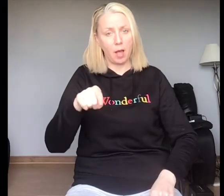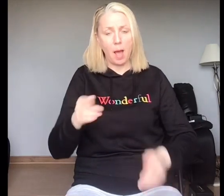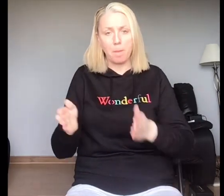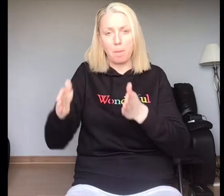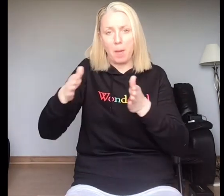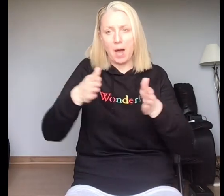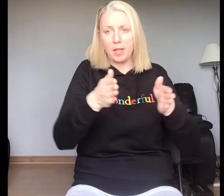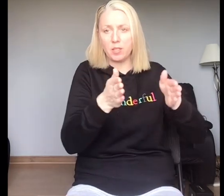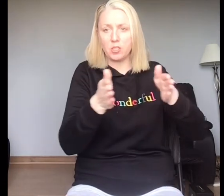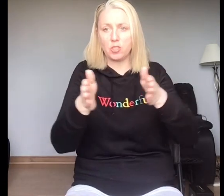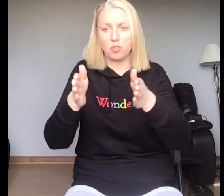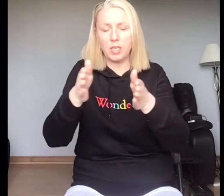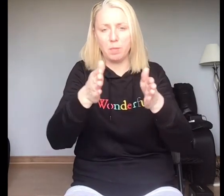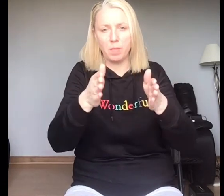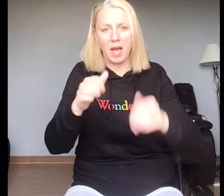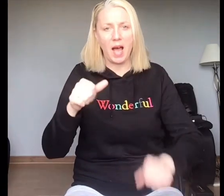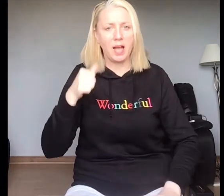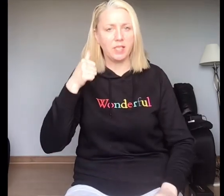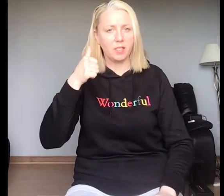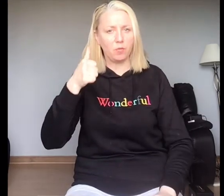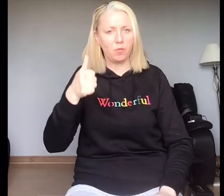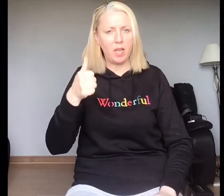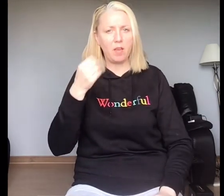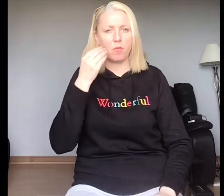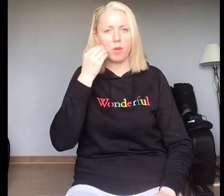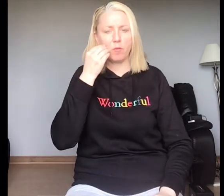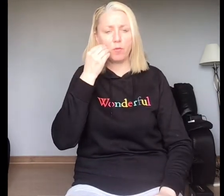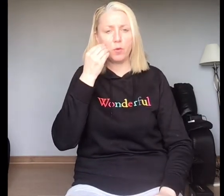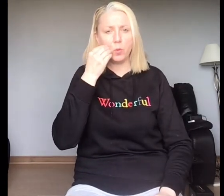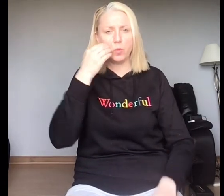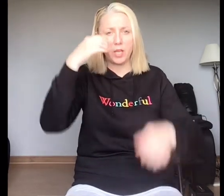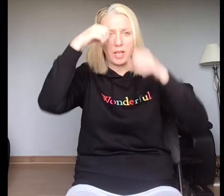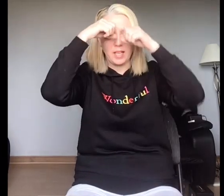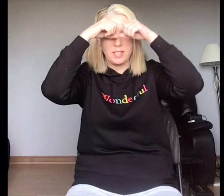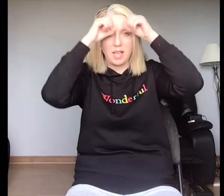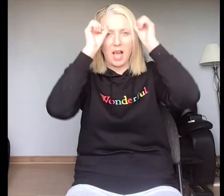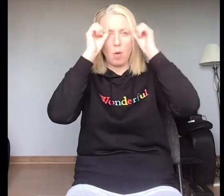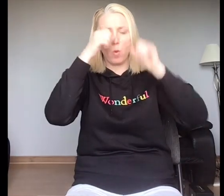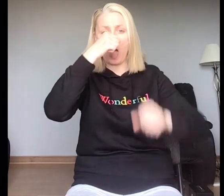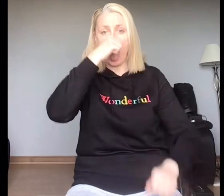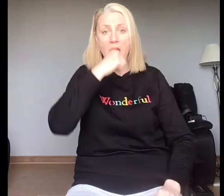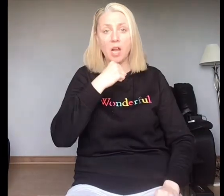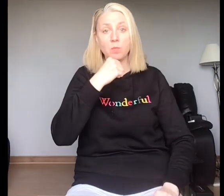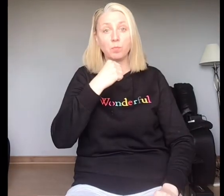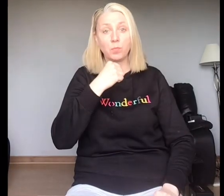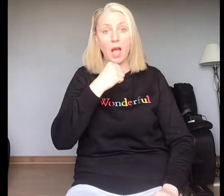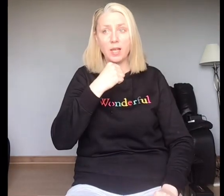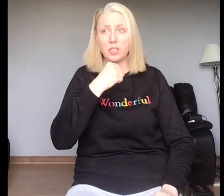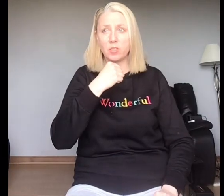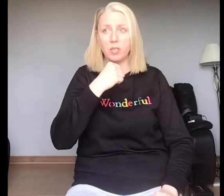by the stream, and his favourite food is owl. I scream.